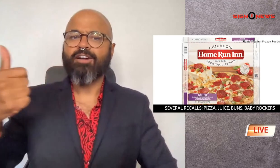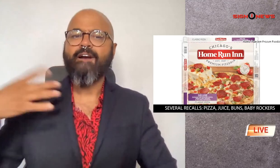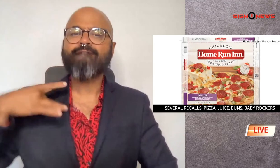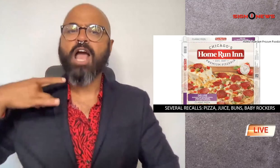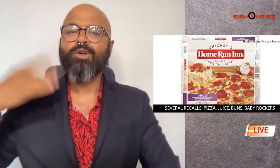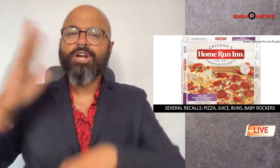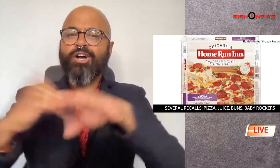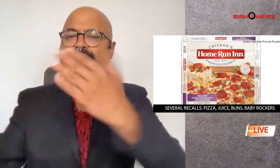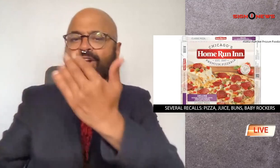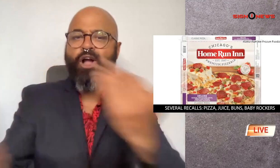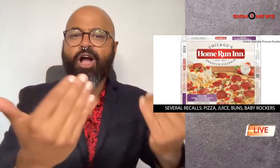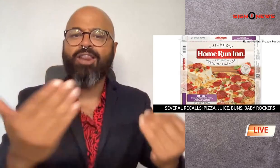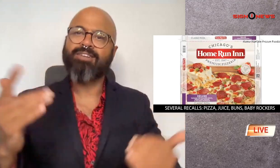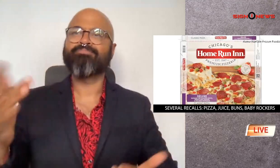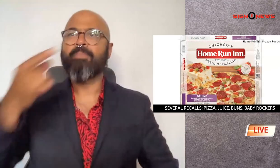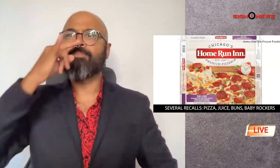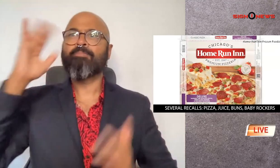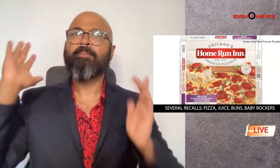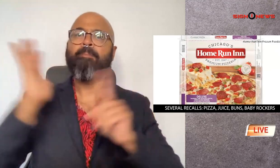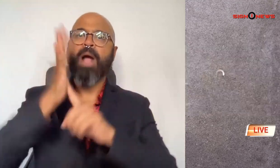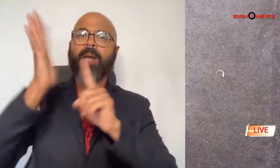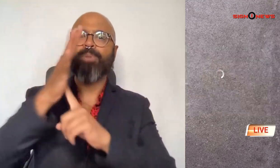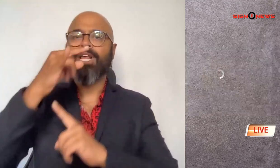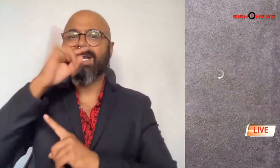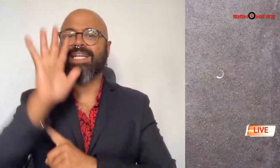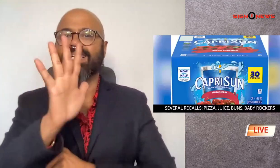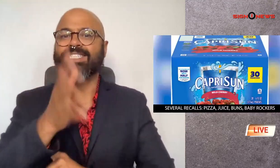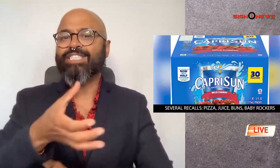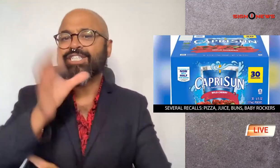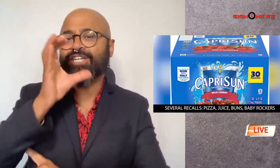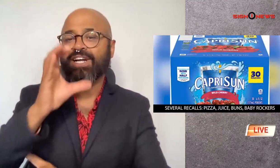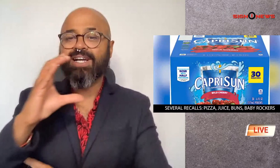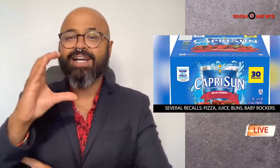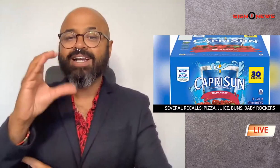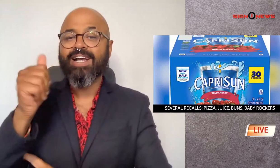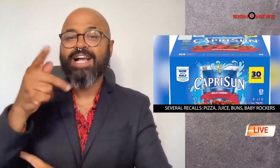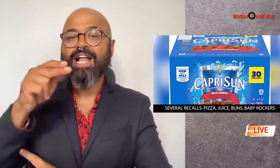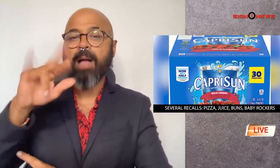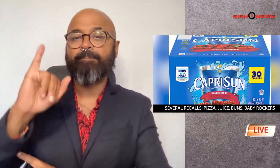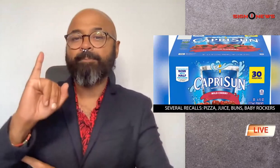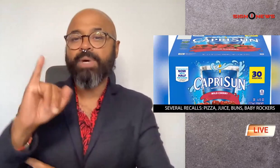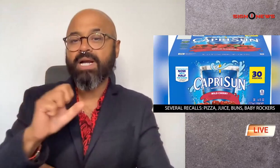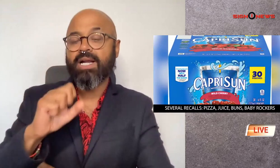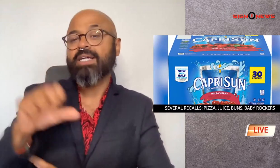next there's a voluntary recall of the popular kids drink Capri Sun